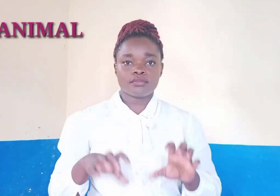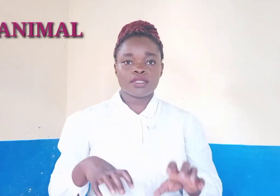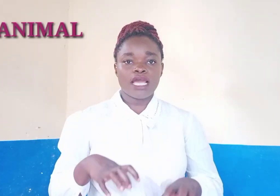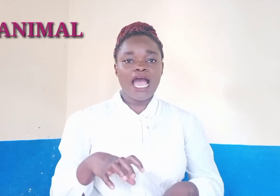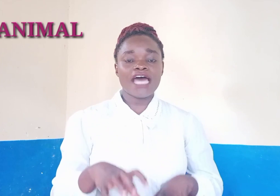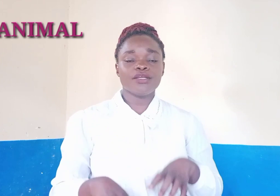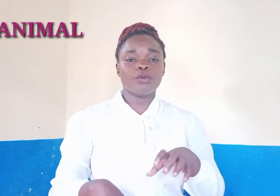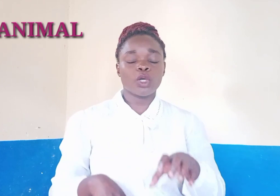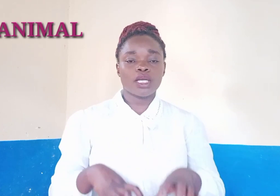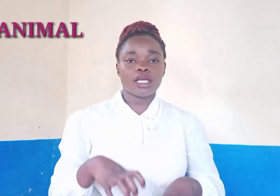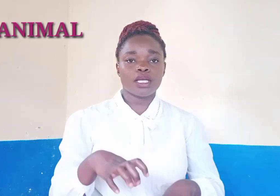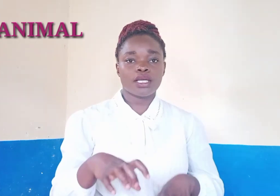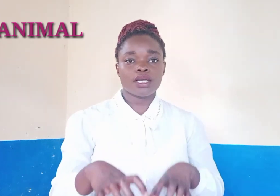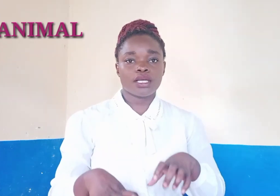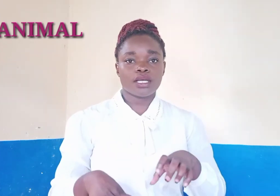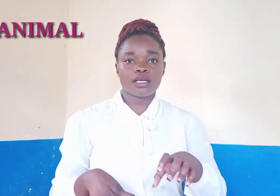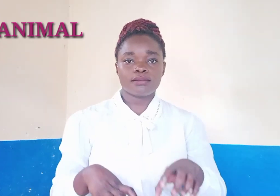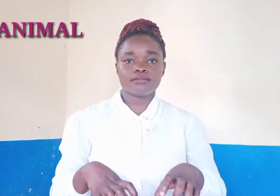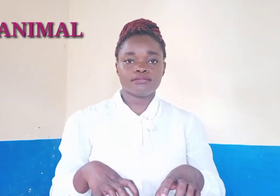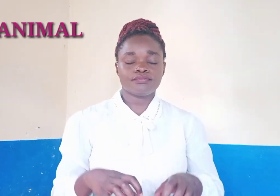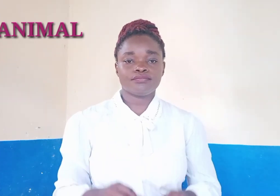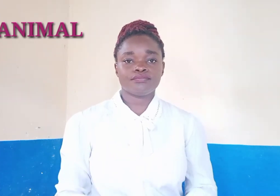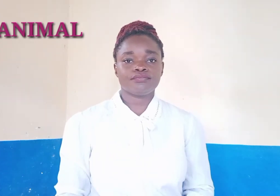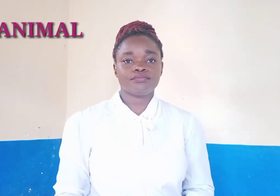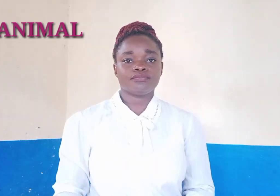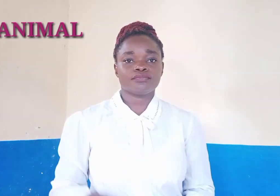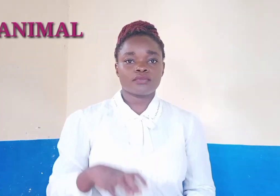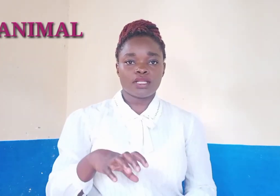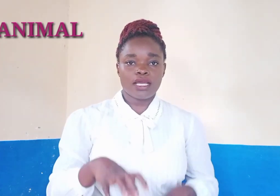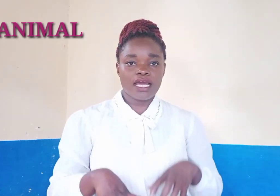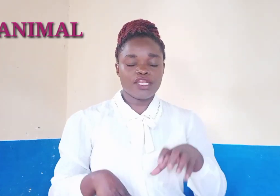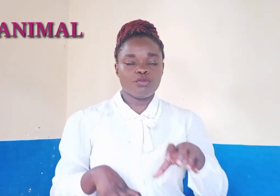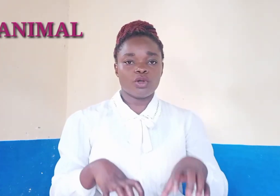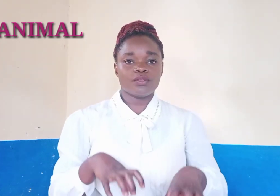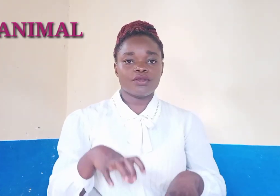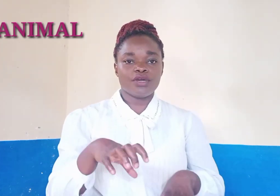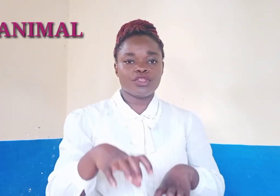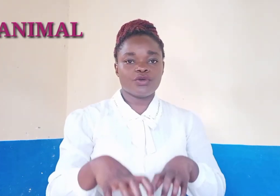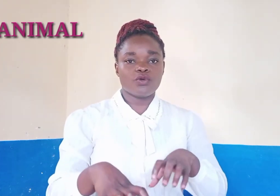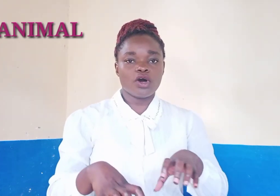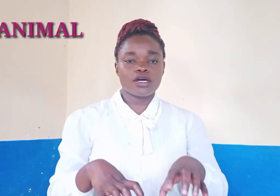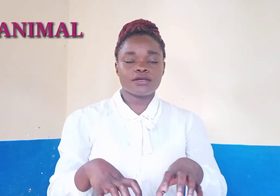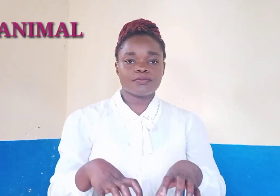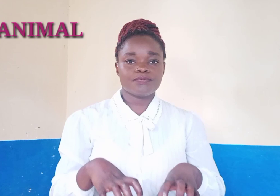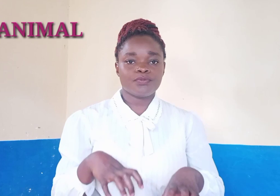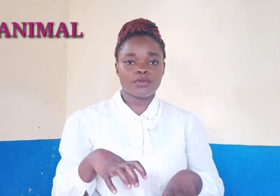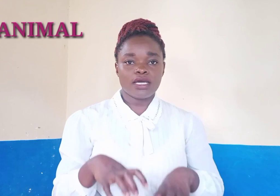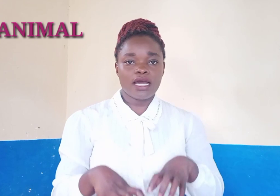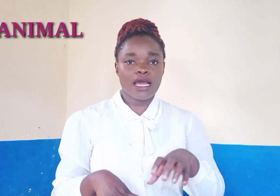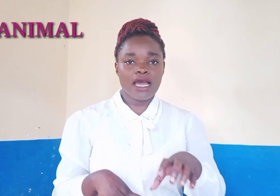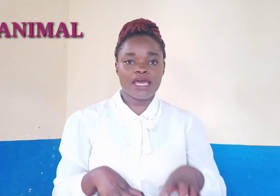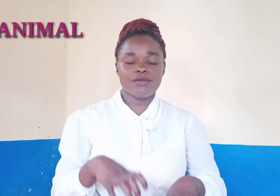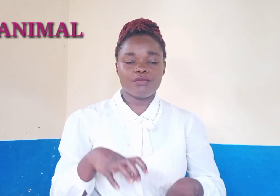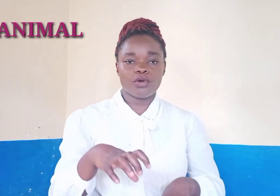Animal, animal, animal, the way they walk Animal,